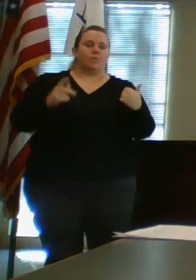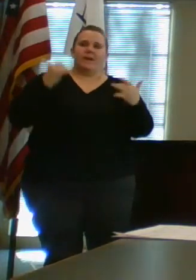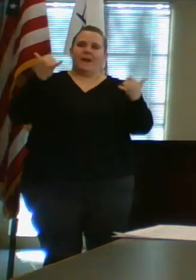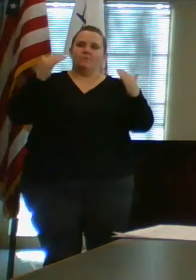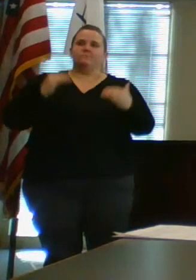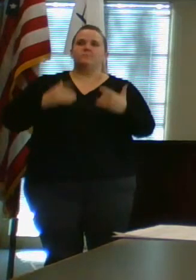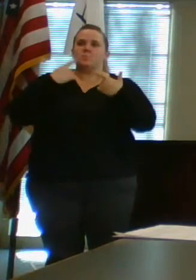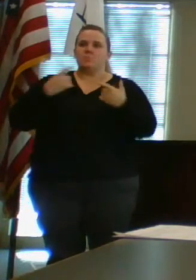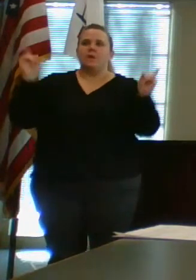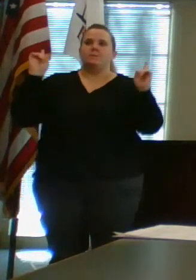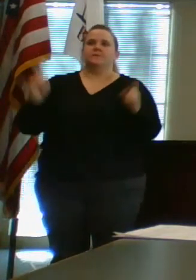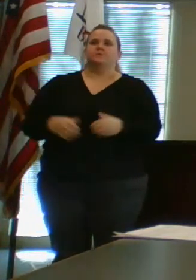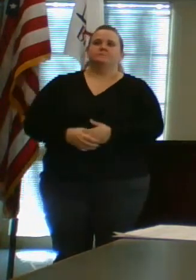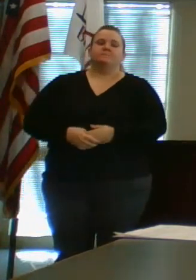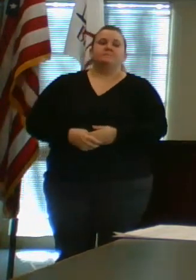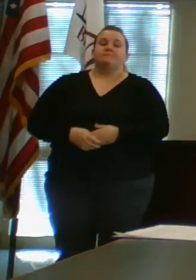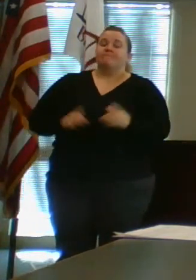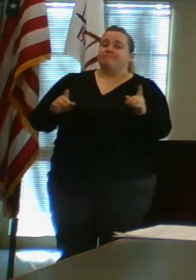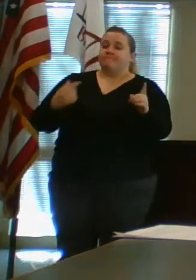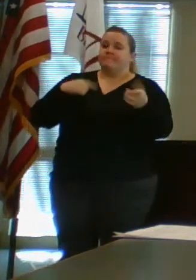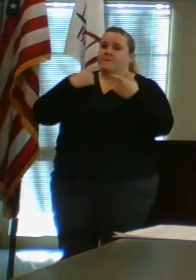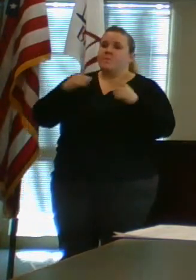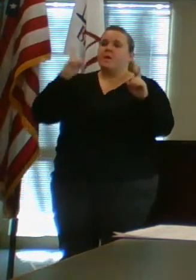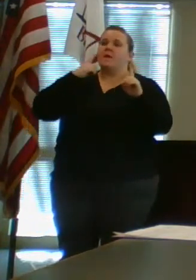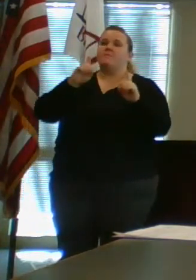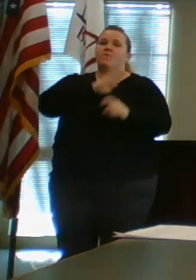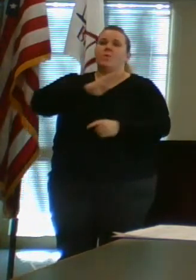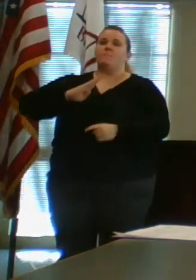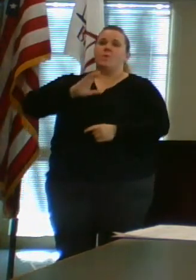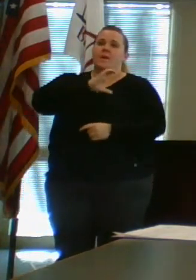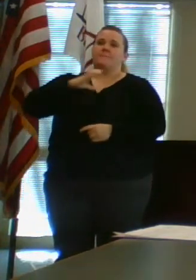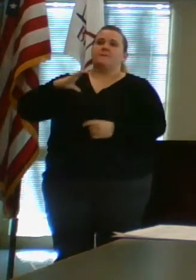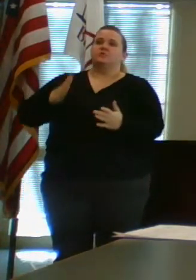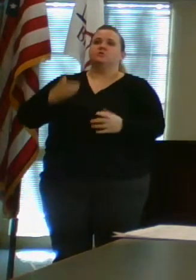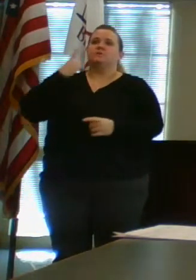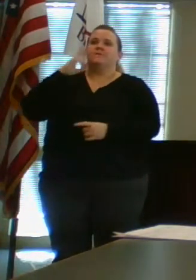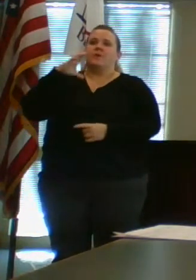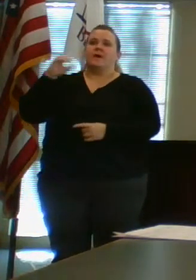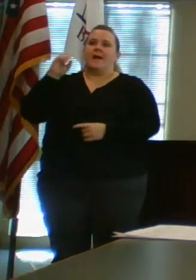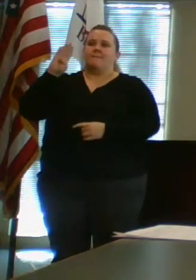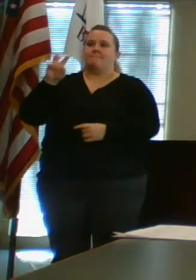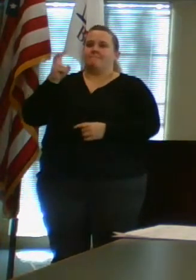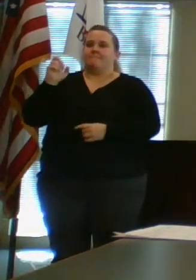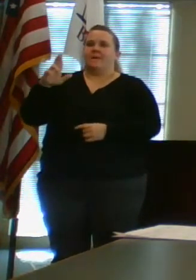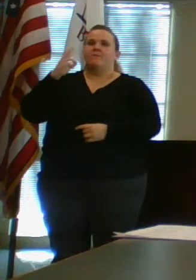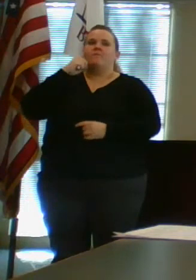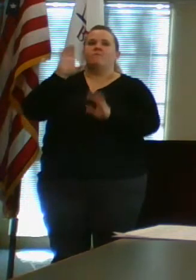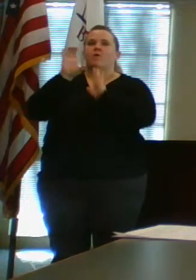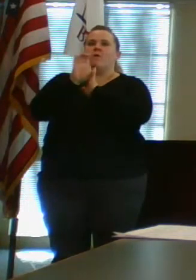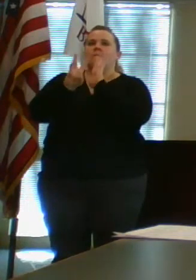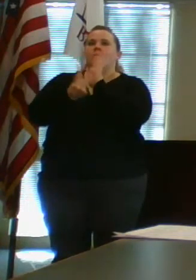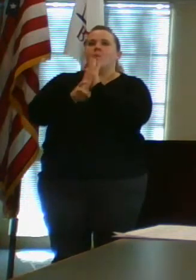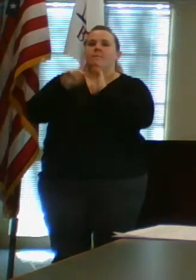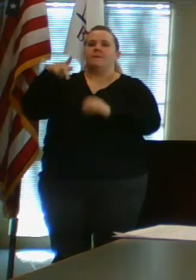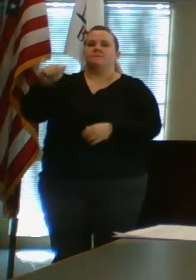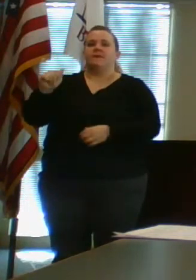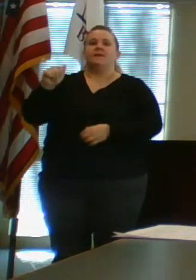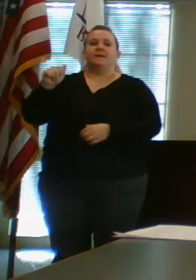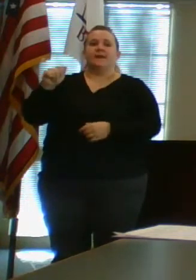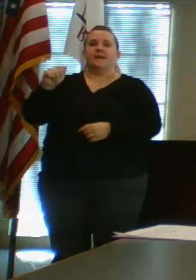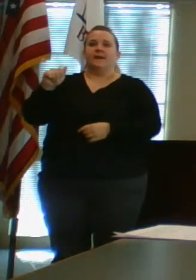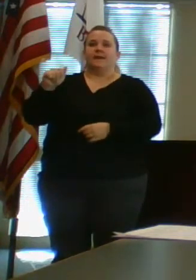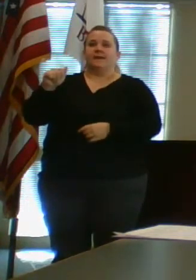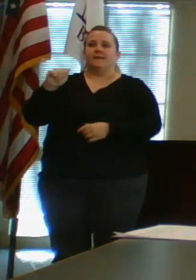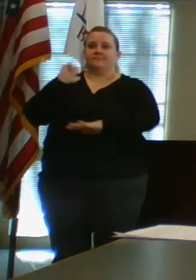to proclamations. A proclamation of the Board of Commissioners of the County of Beaver and the Commonwealth of Pennsylvania, designating the week of